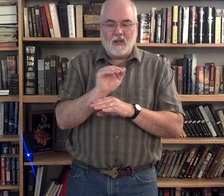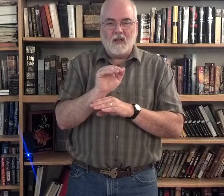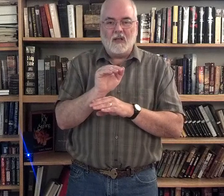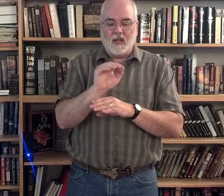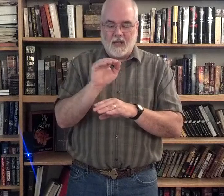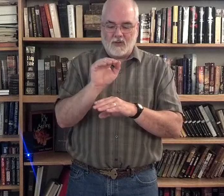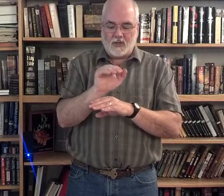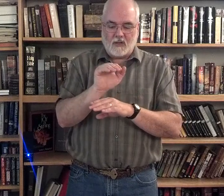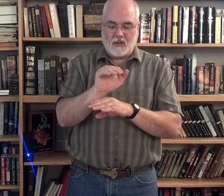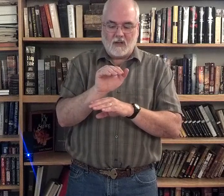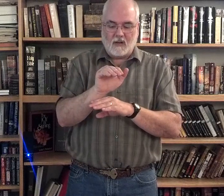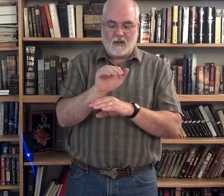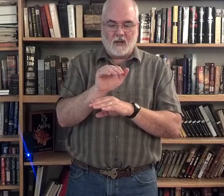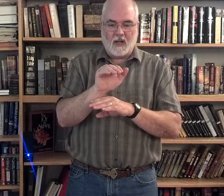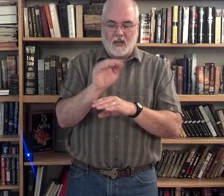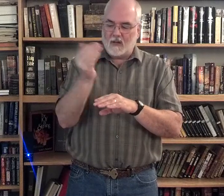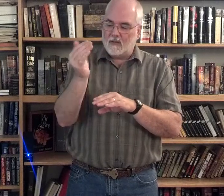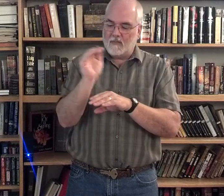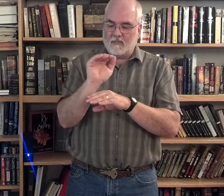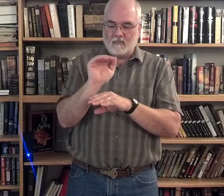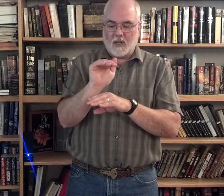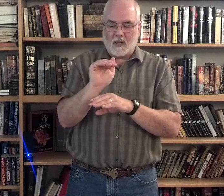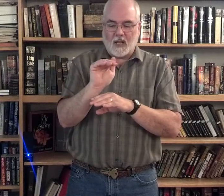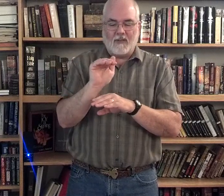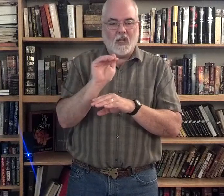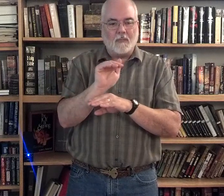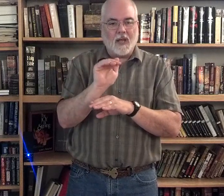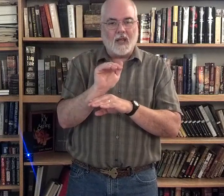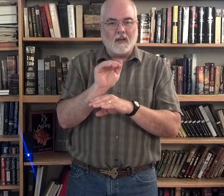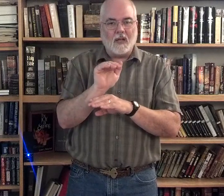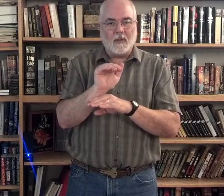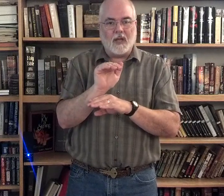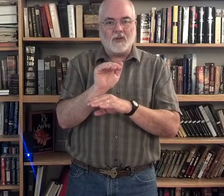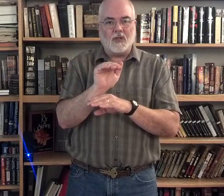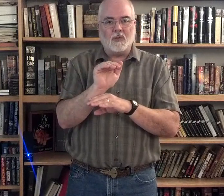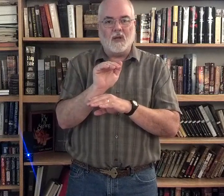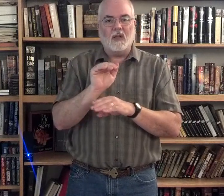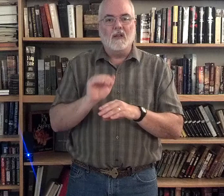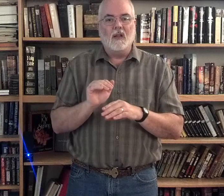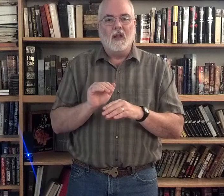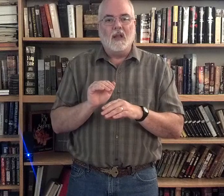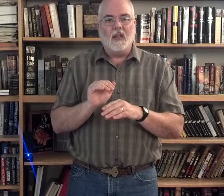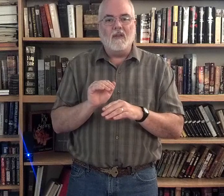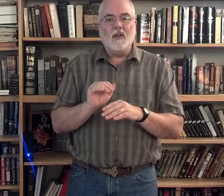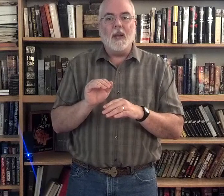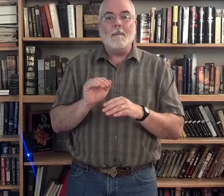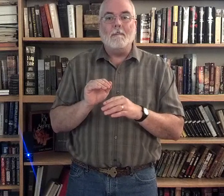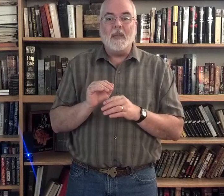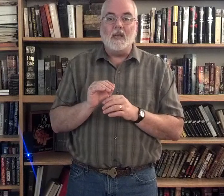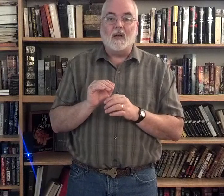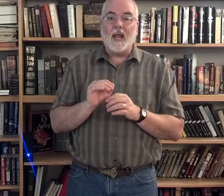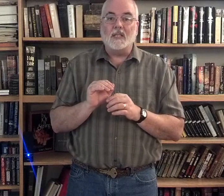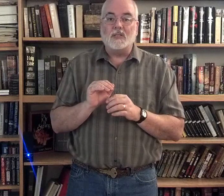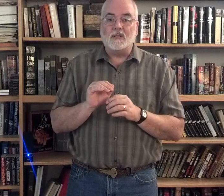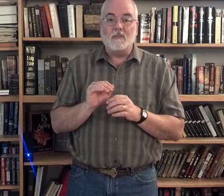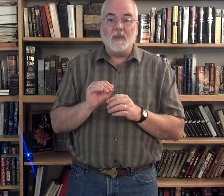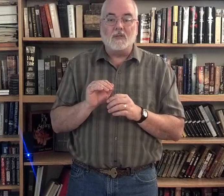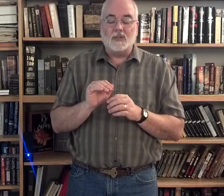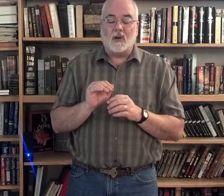And, that's just kind of a cupped hand coming at you this way. Evening meal had. Meal started.